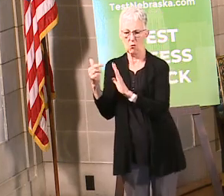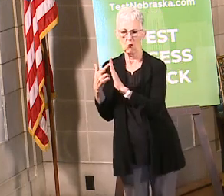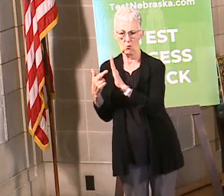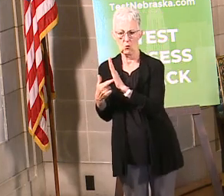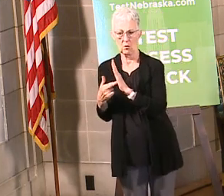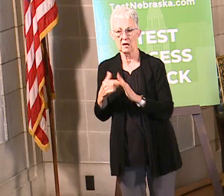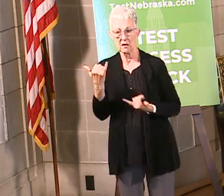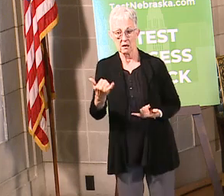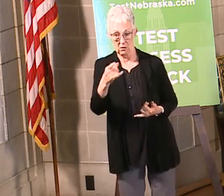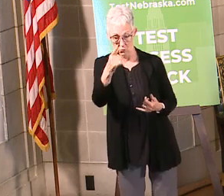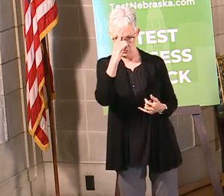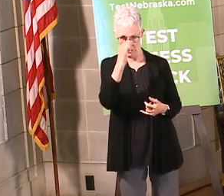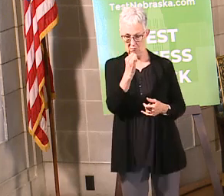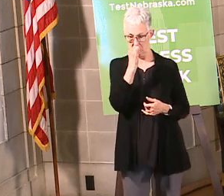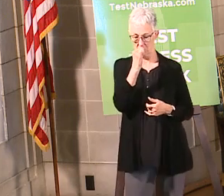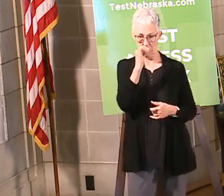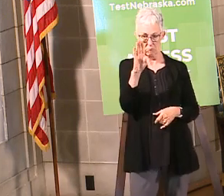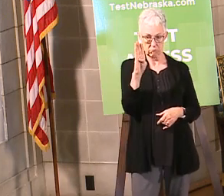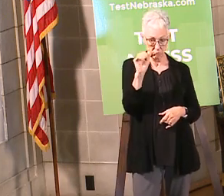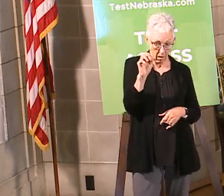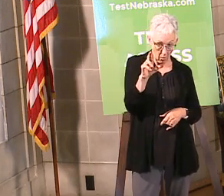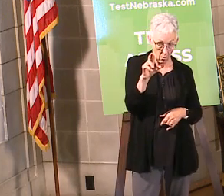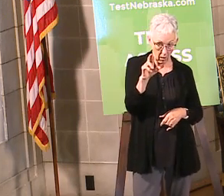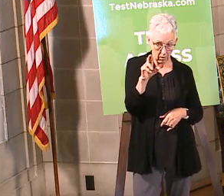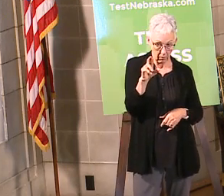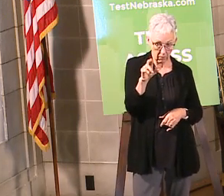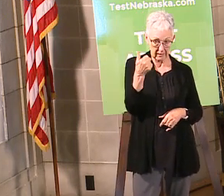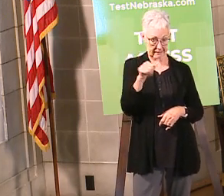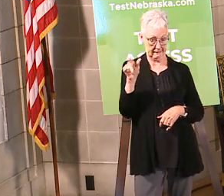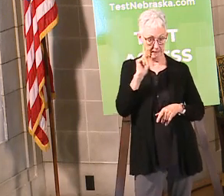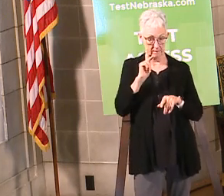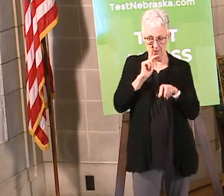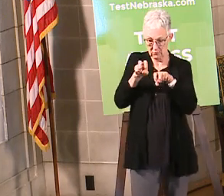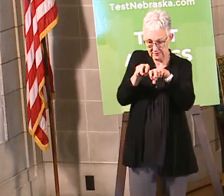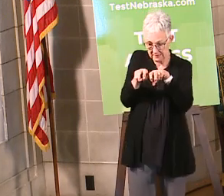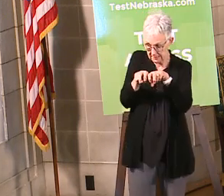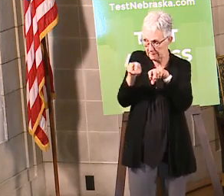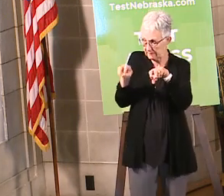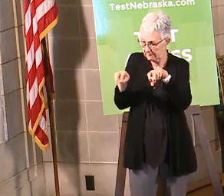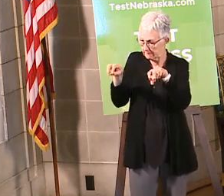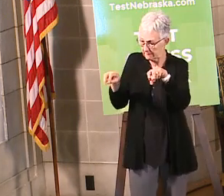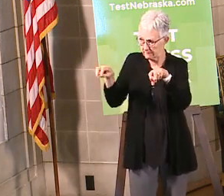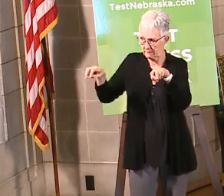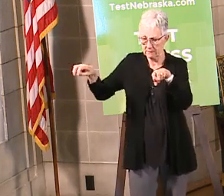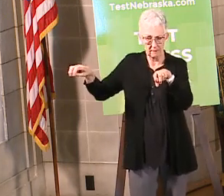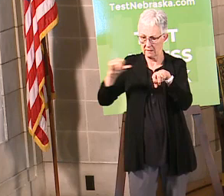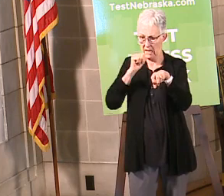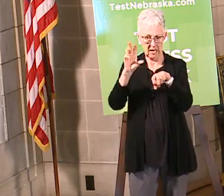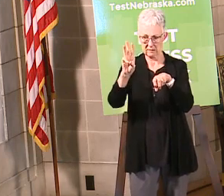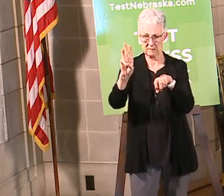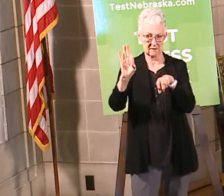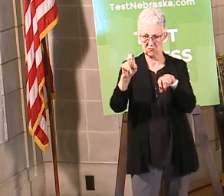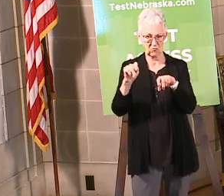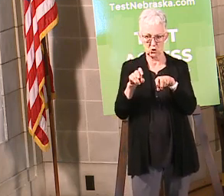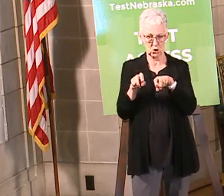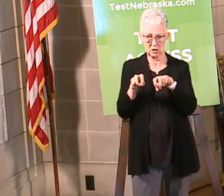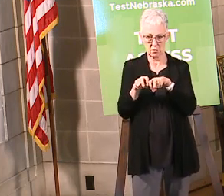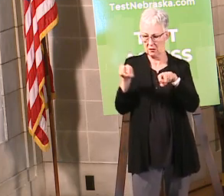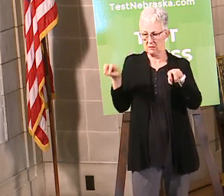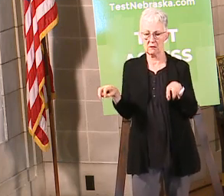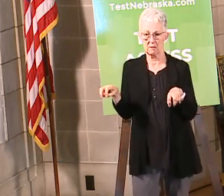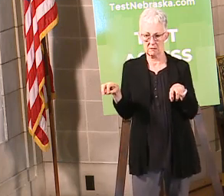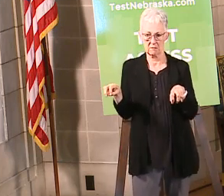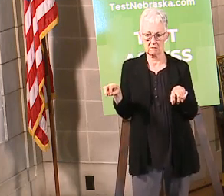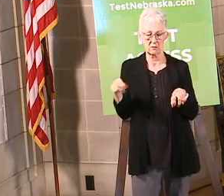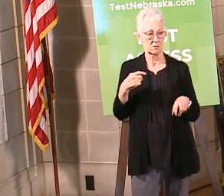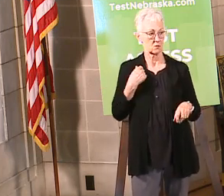crowded bar you've ever been to. Was there six feet of distance between anybody? It was all very close. And again, this is the whole thing. So taking us back over a